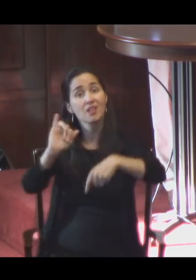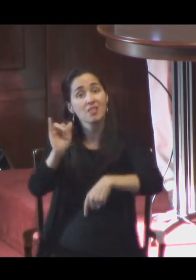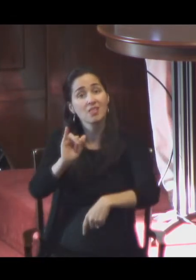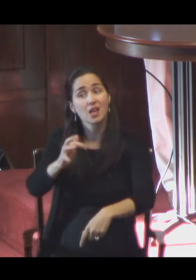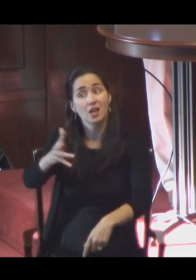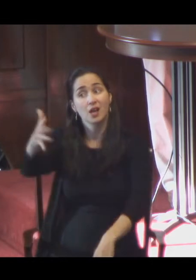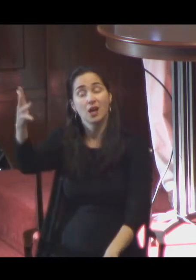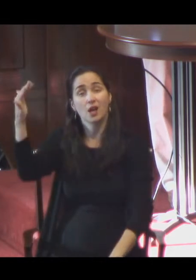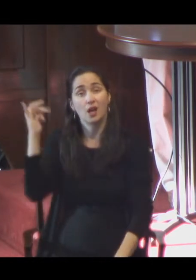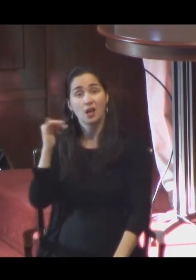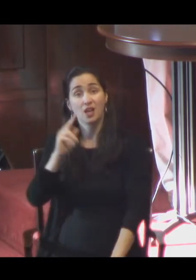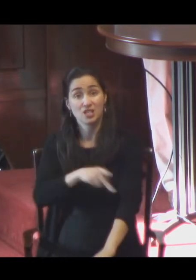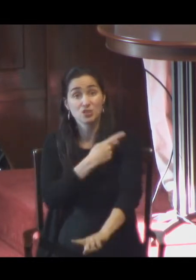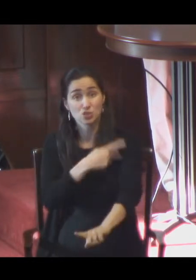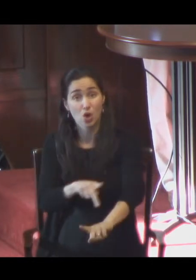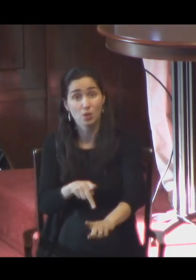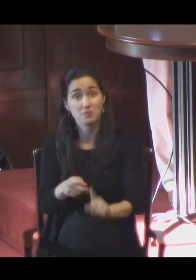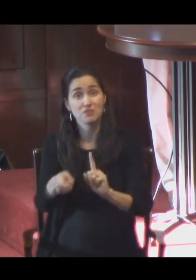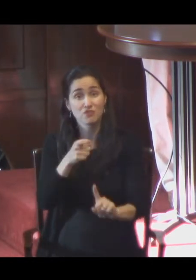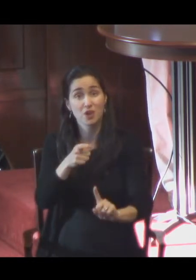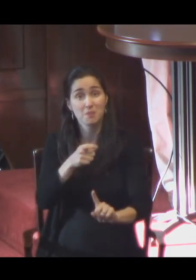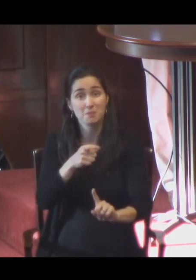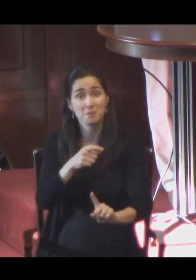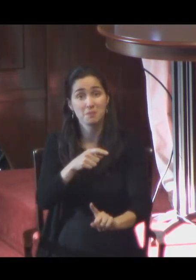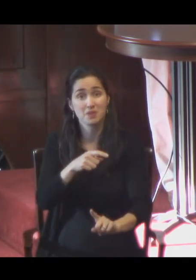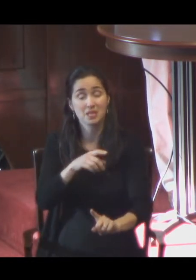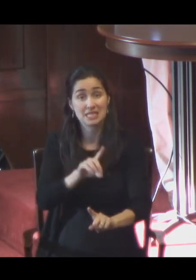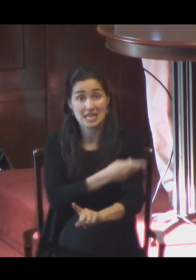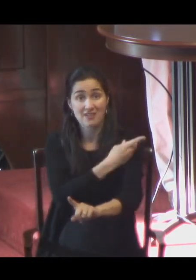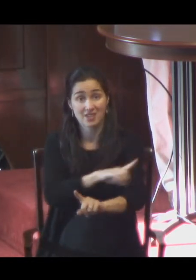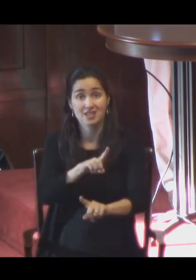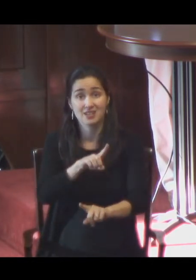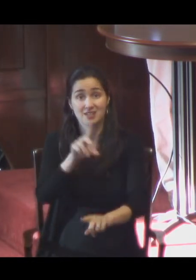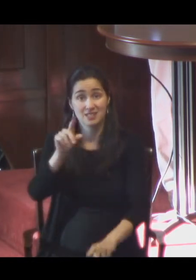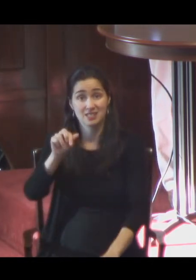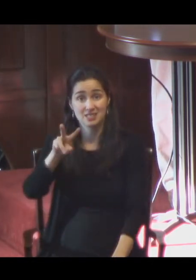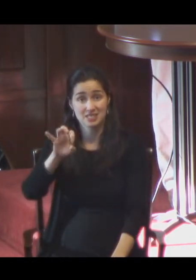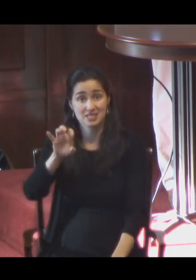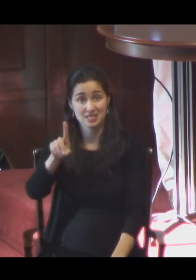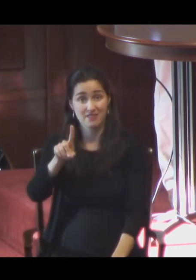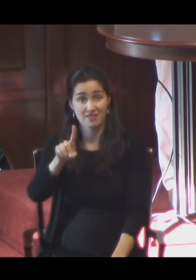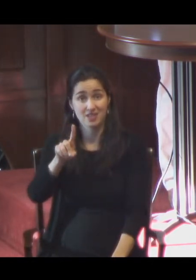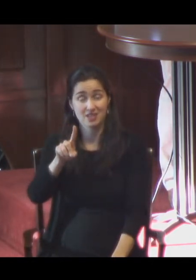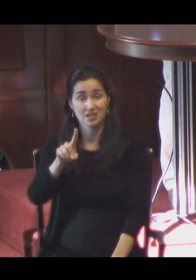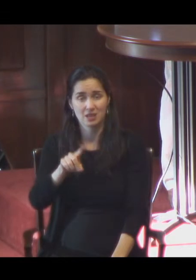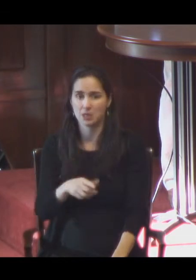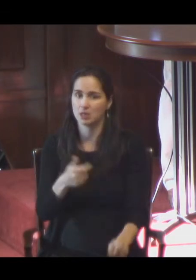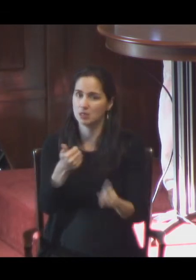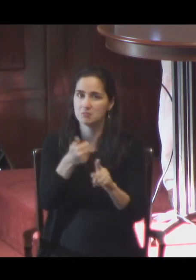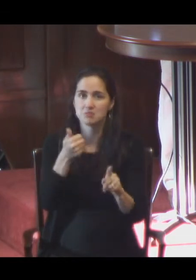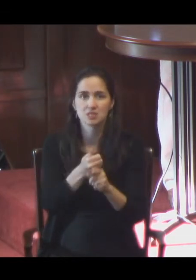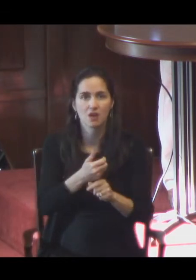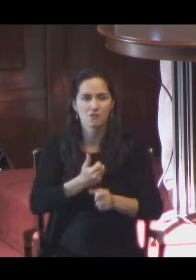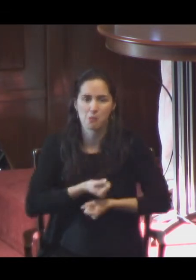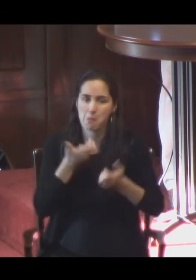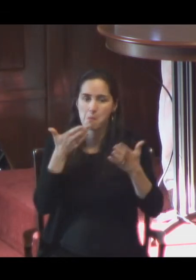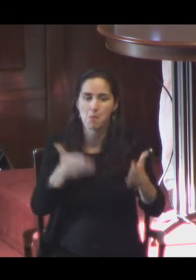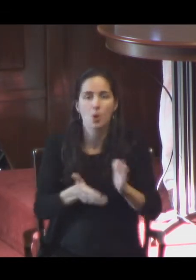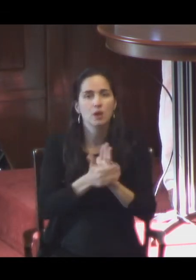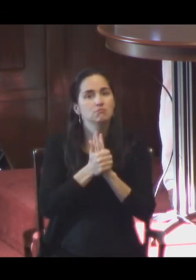psalms. They're the hard ones. Where King David is a great poet, is pouring out his heart to God and saying, all